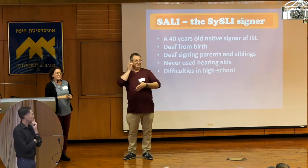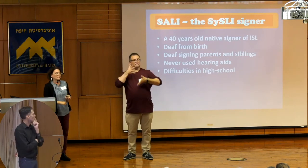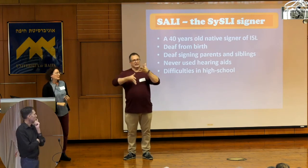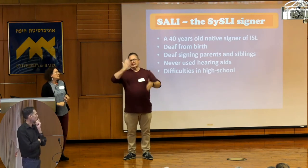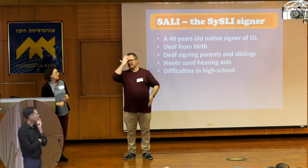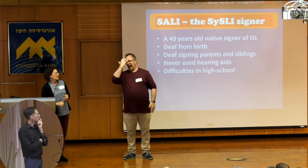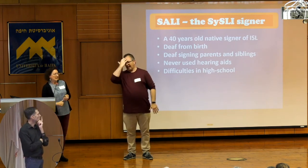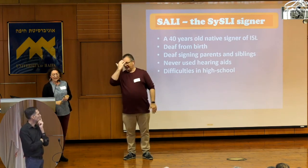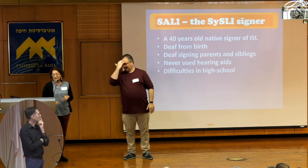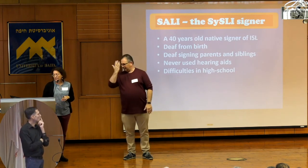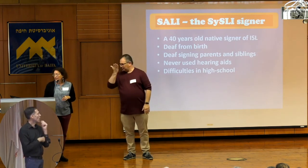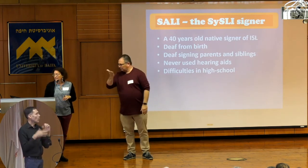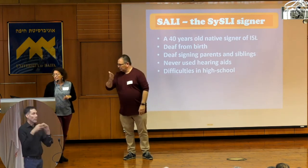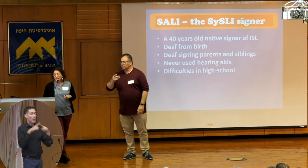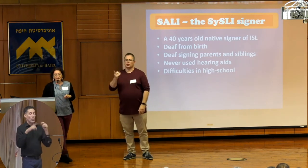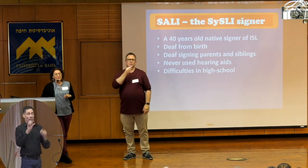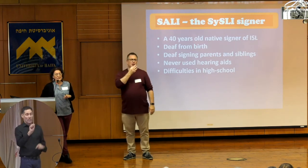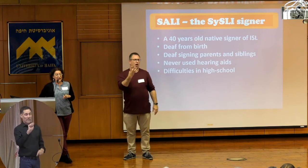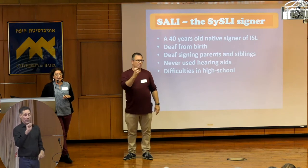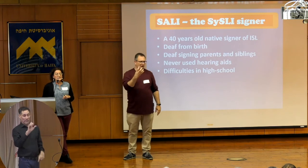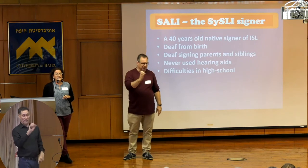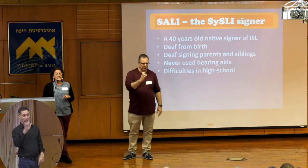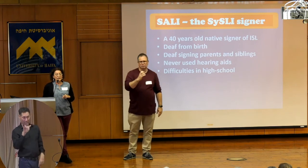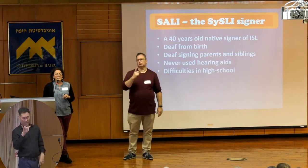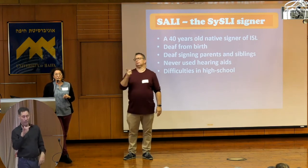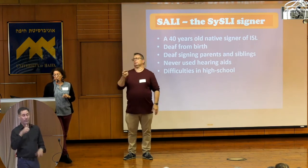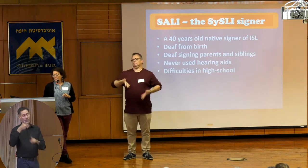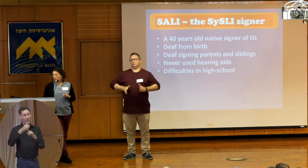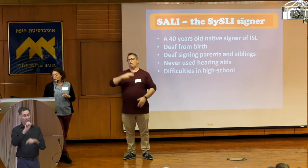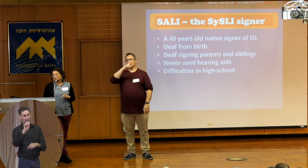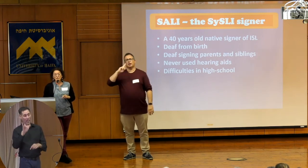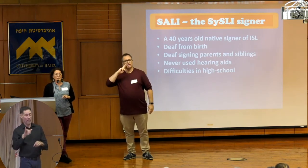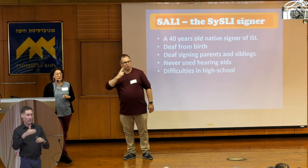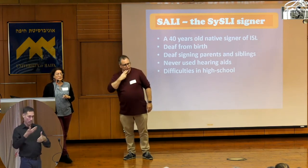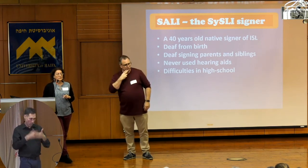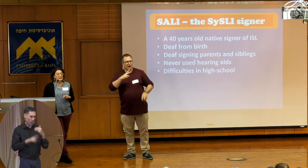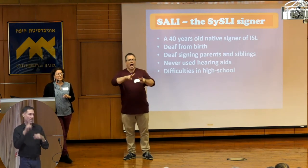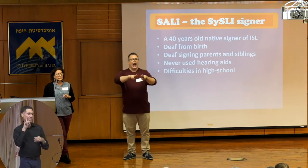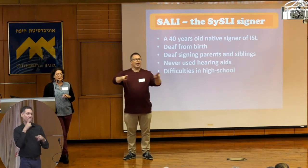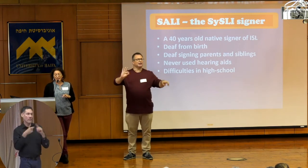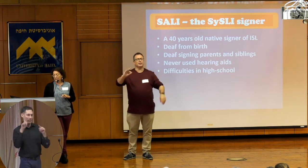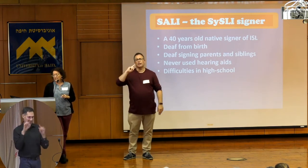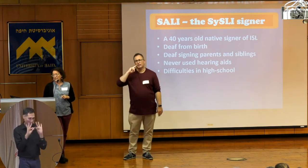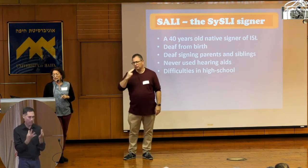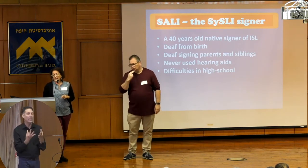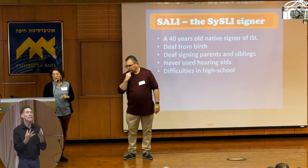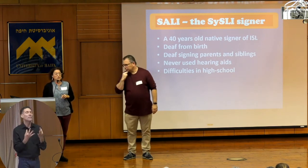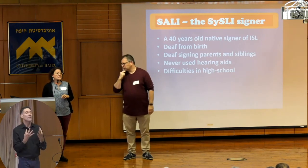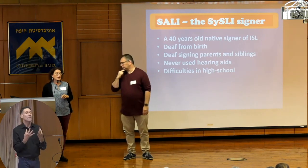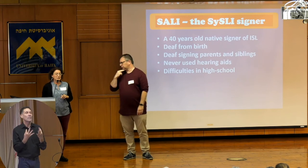Sally. Sally is deaf from birth. She comes from a deaf family. She never